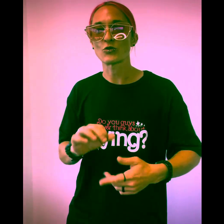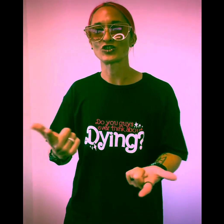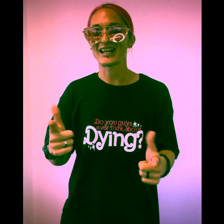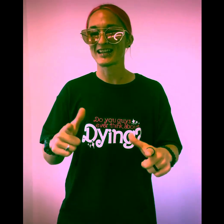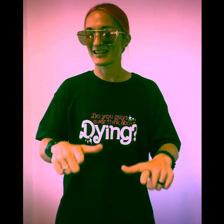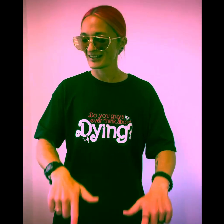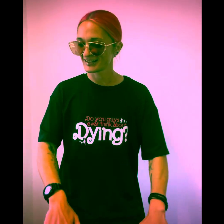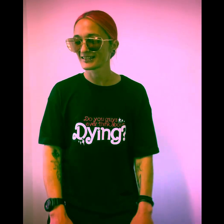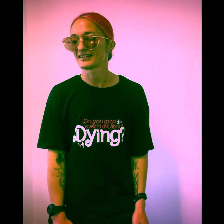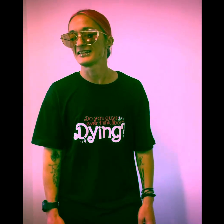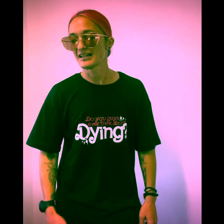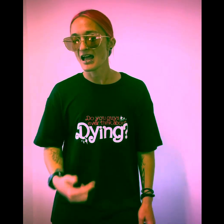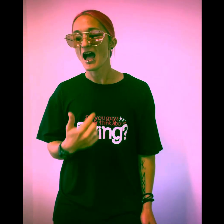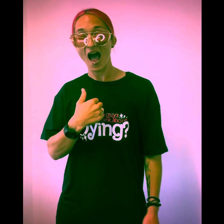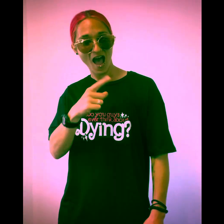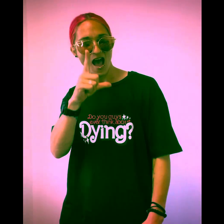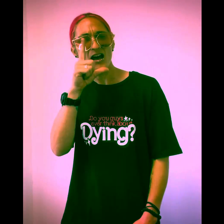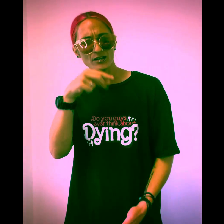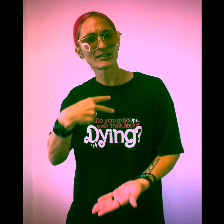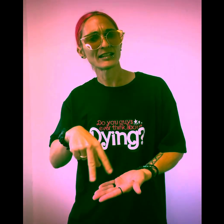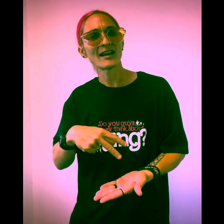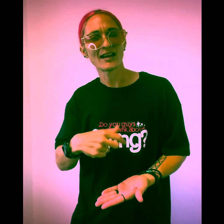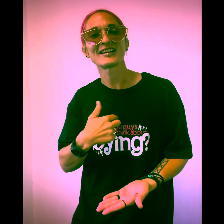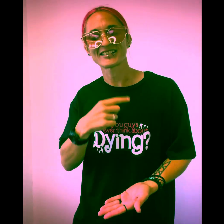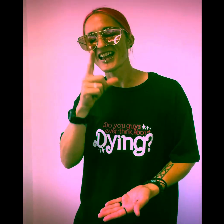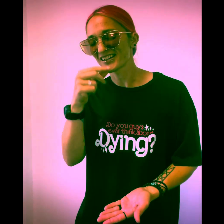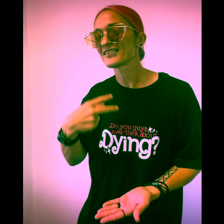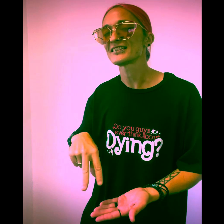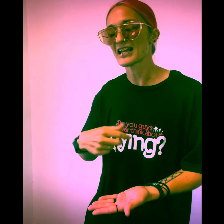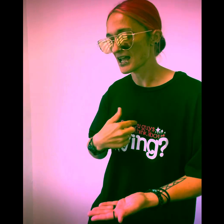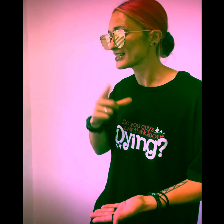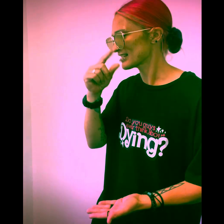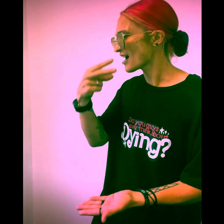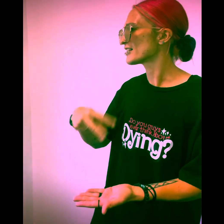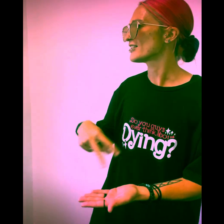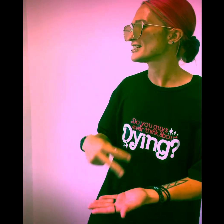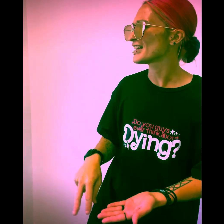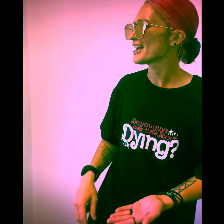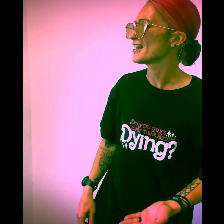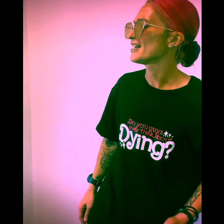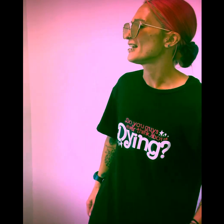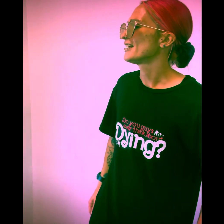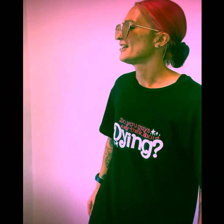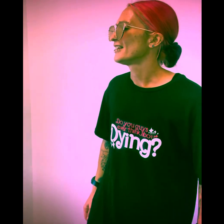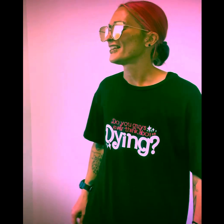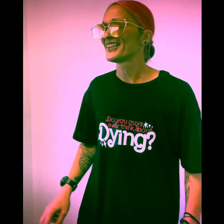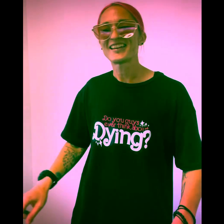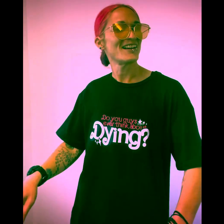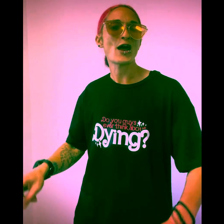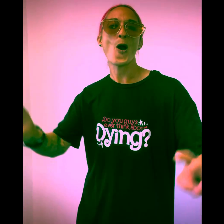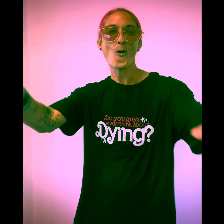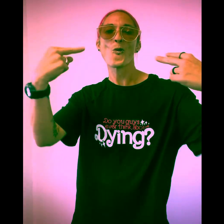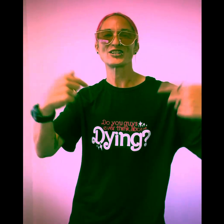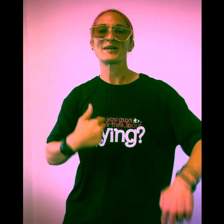chance I could dance, I could dance, I could dance Watch me